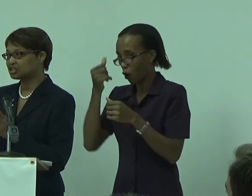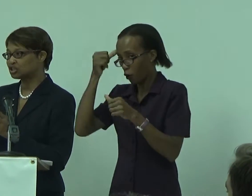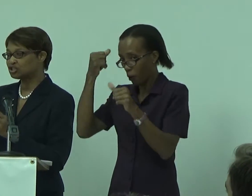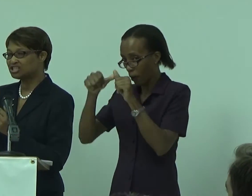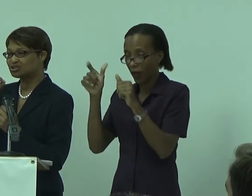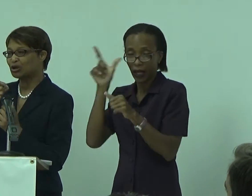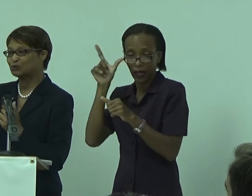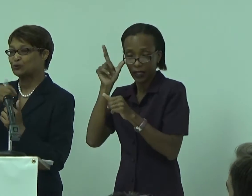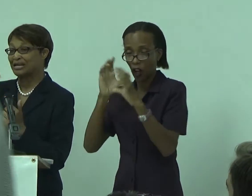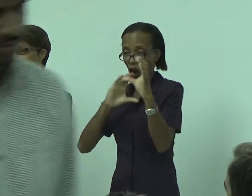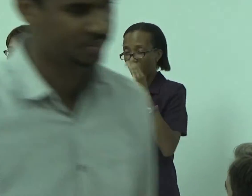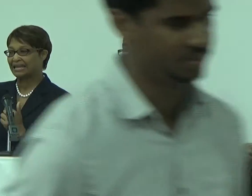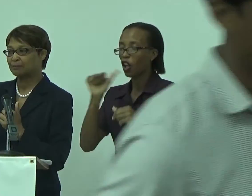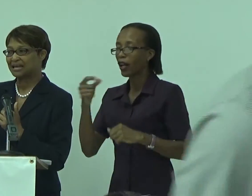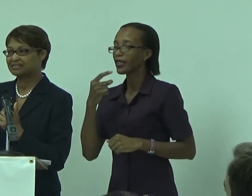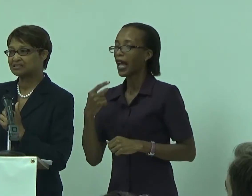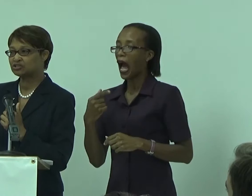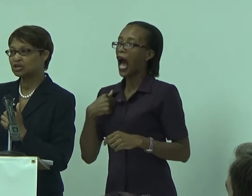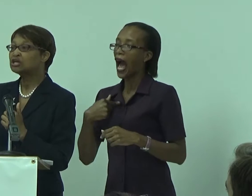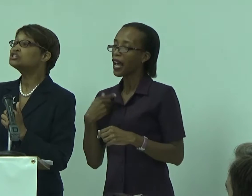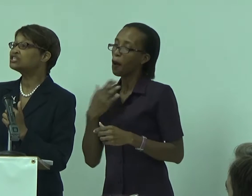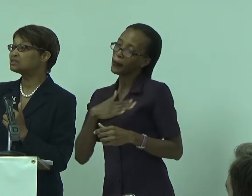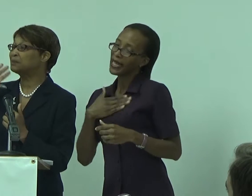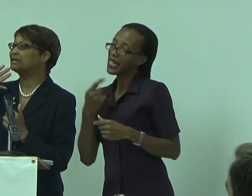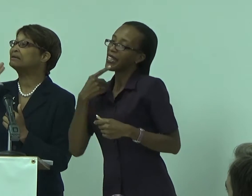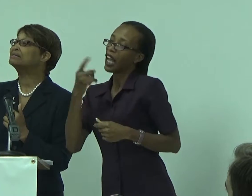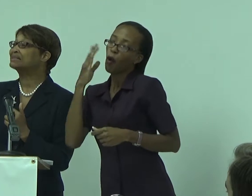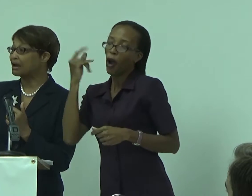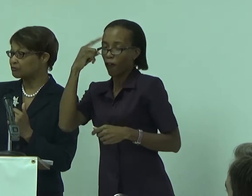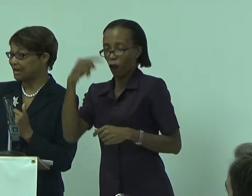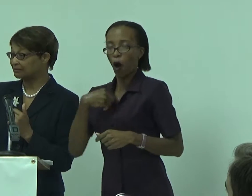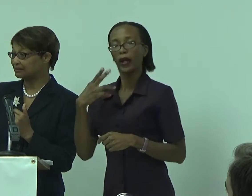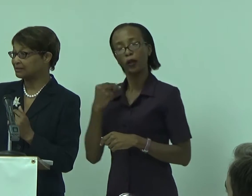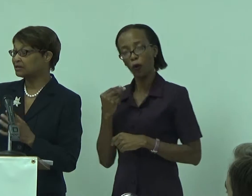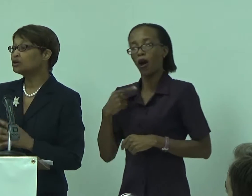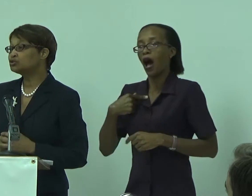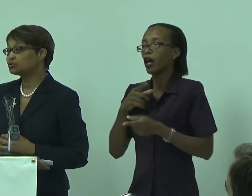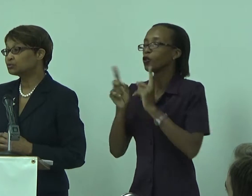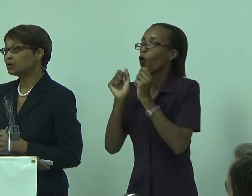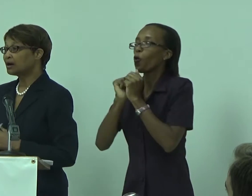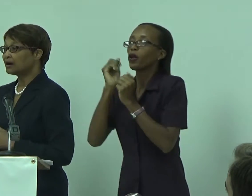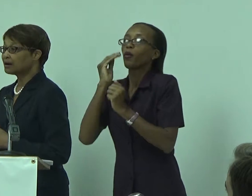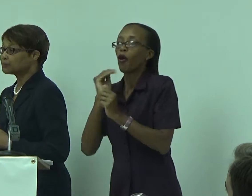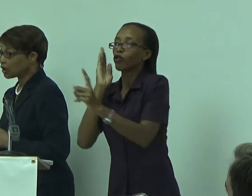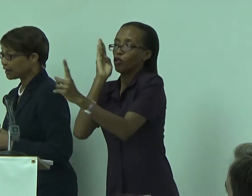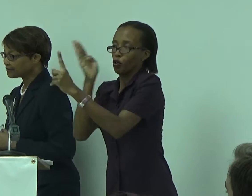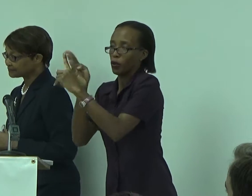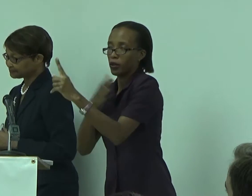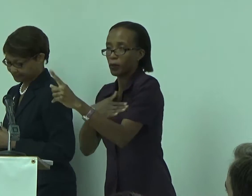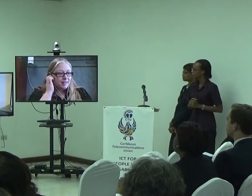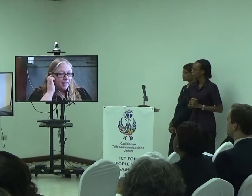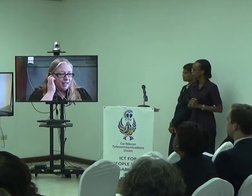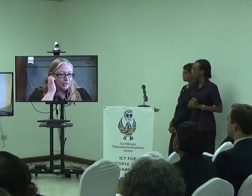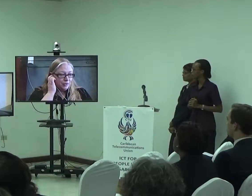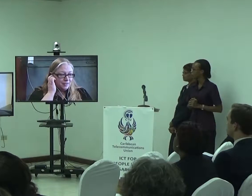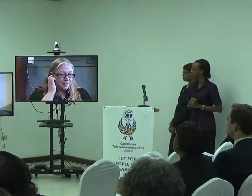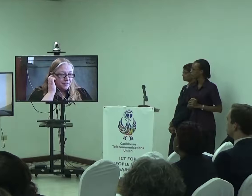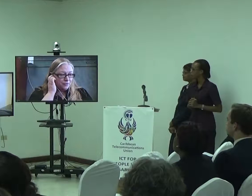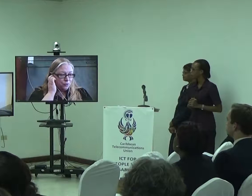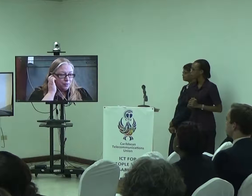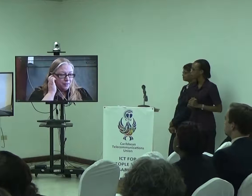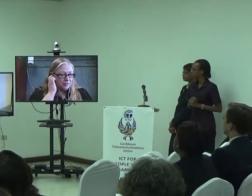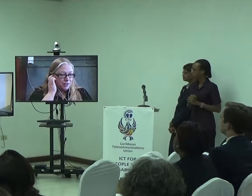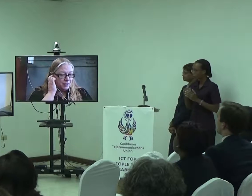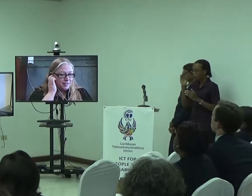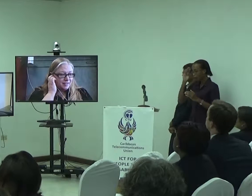conversation. She's not relaying a message. She's speaking directly to Brian. Hello, this